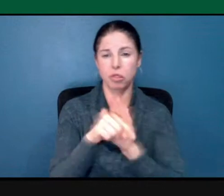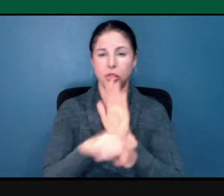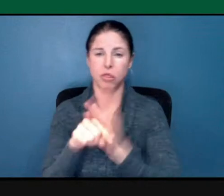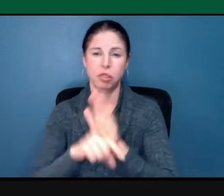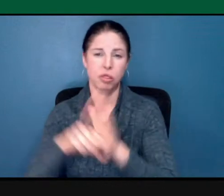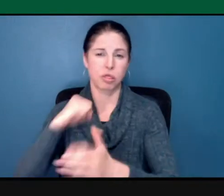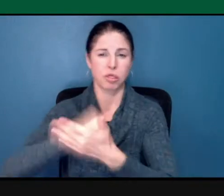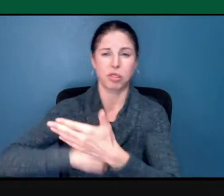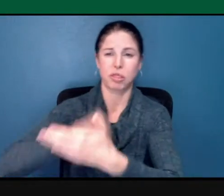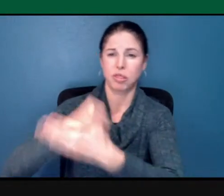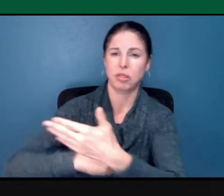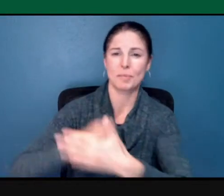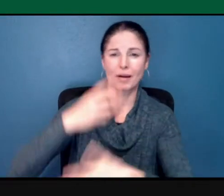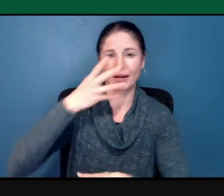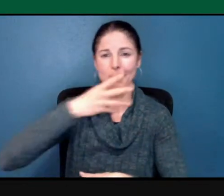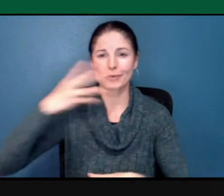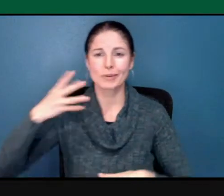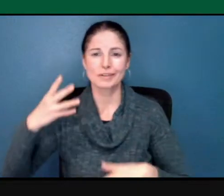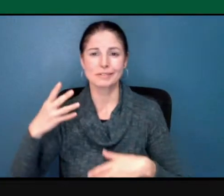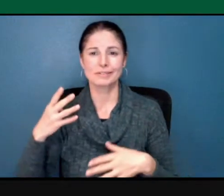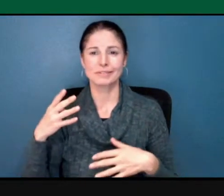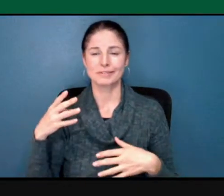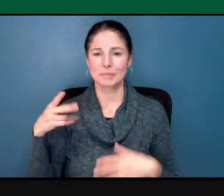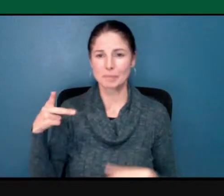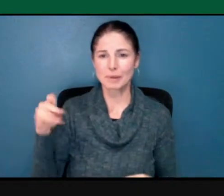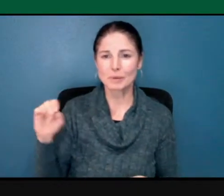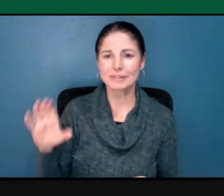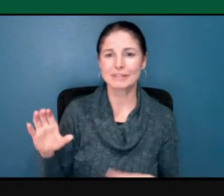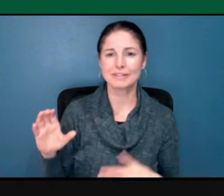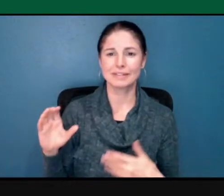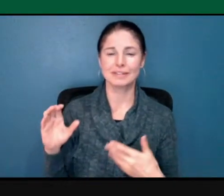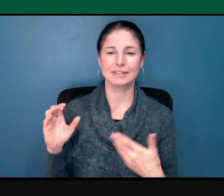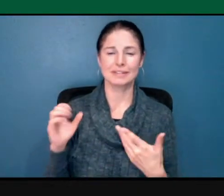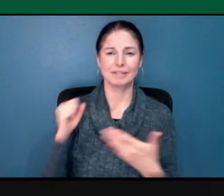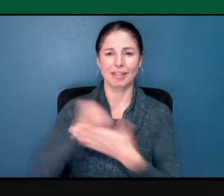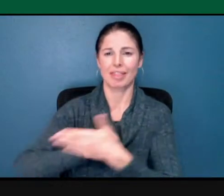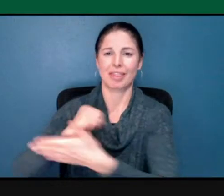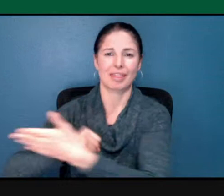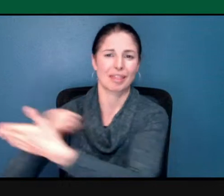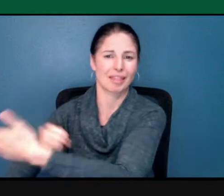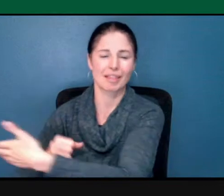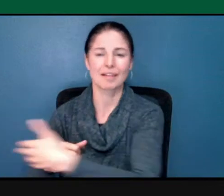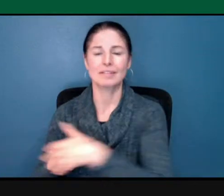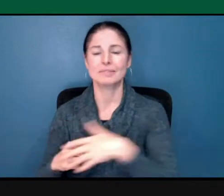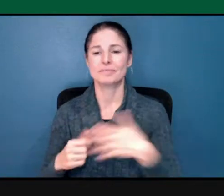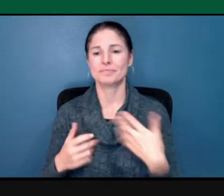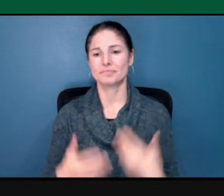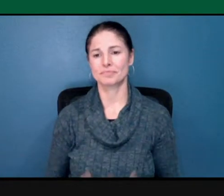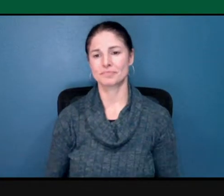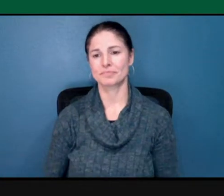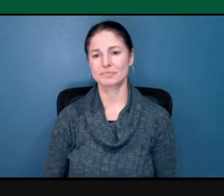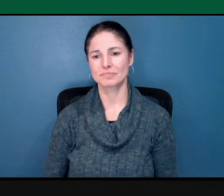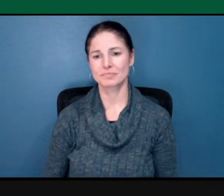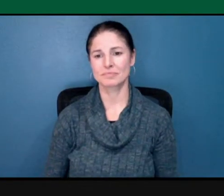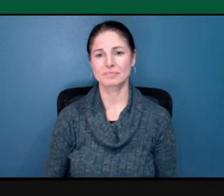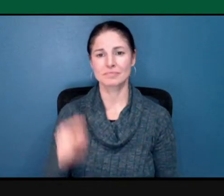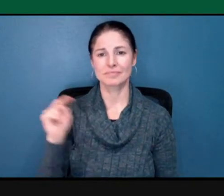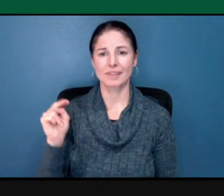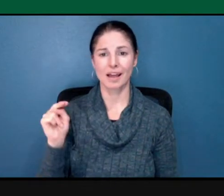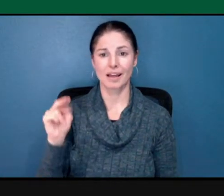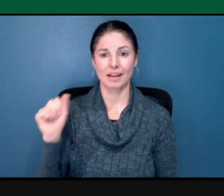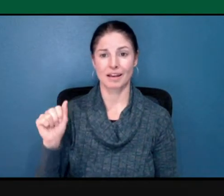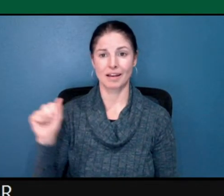people of color. Whether it's the bombing of the NAACP